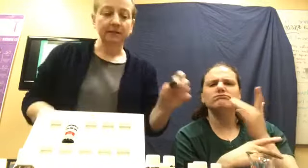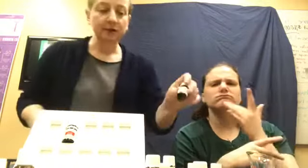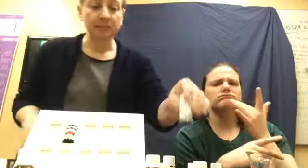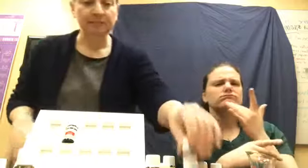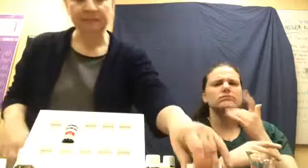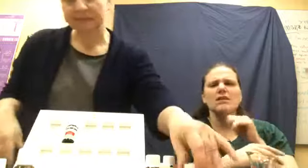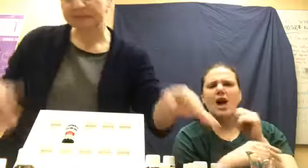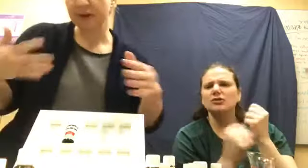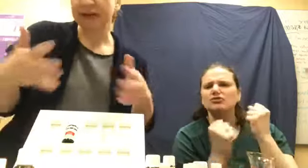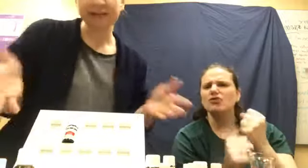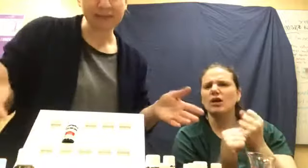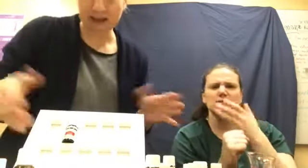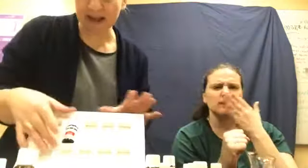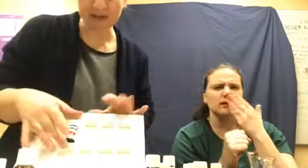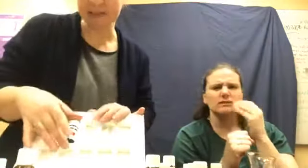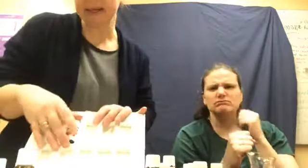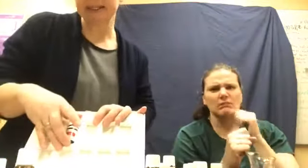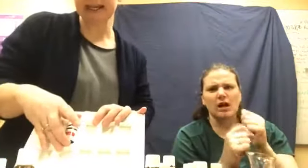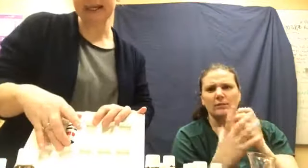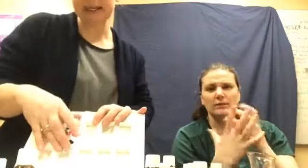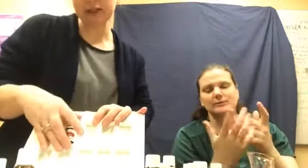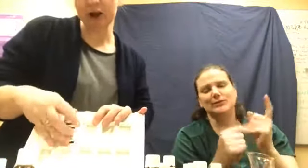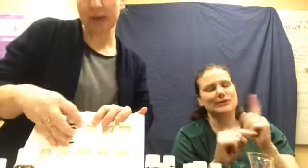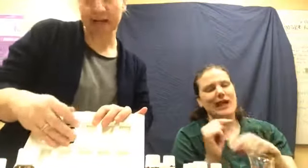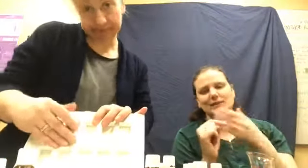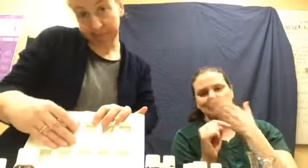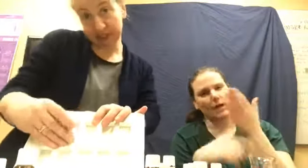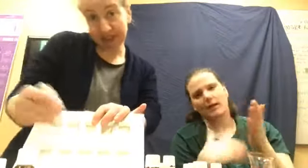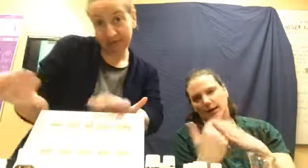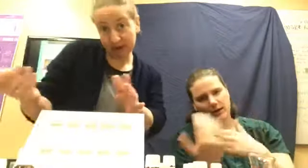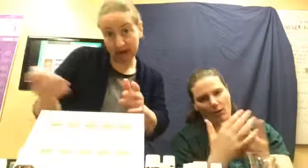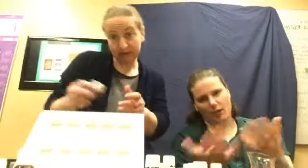so you can't smell how amazing any of these are, but just FYI.